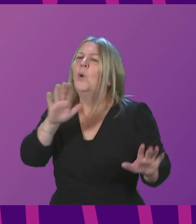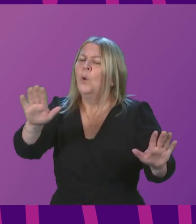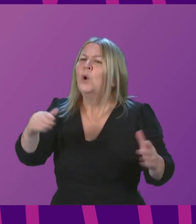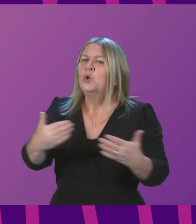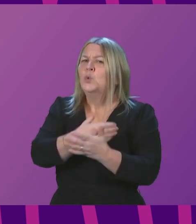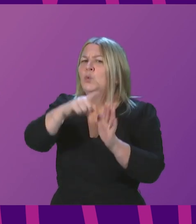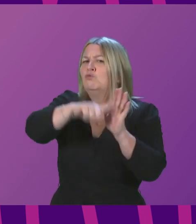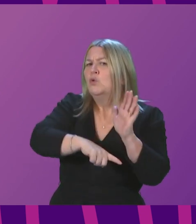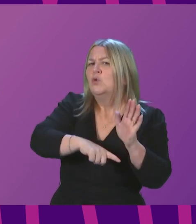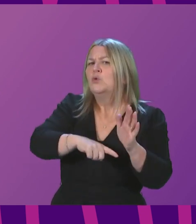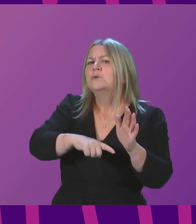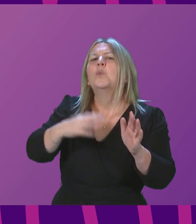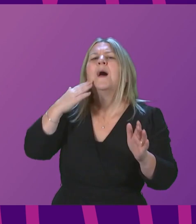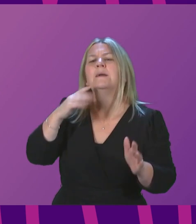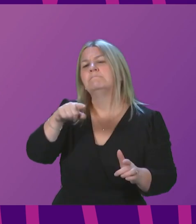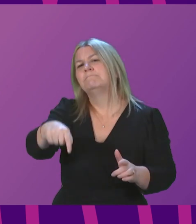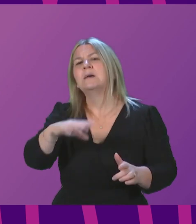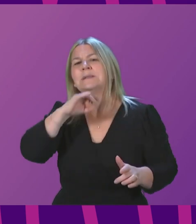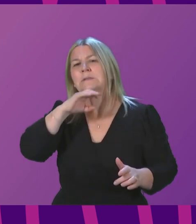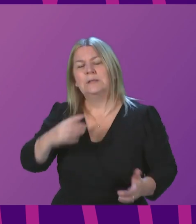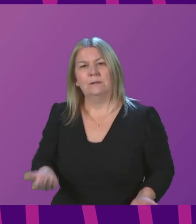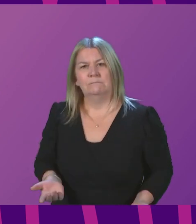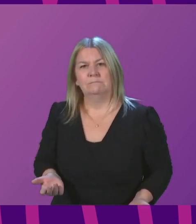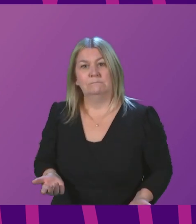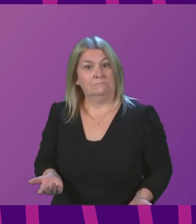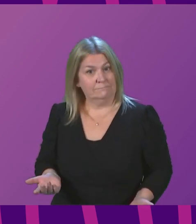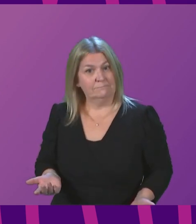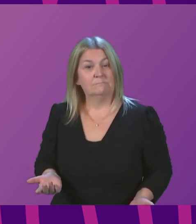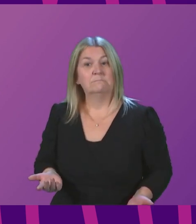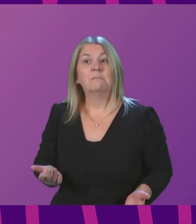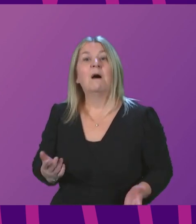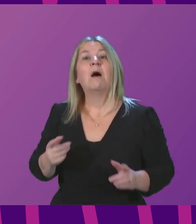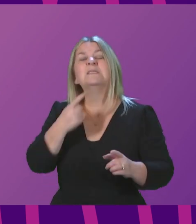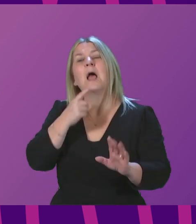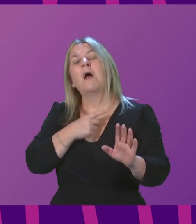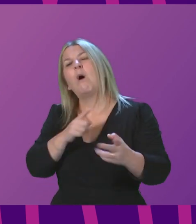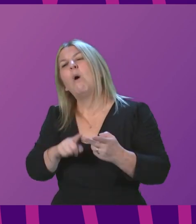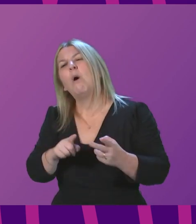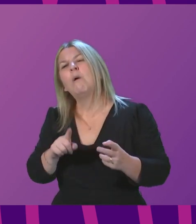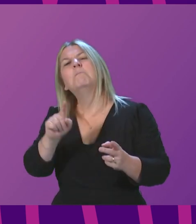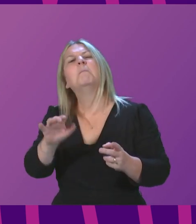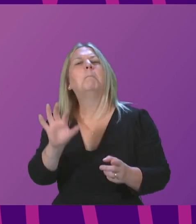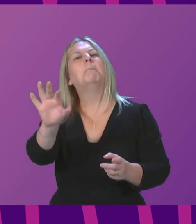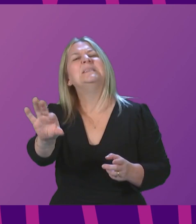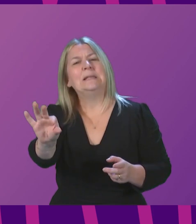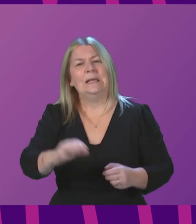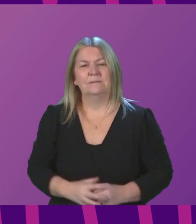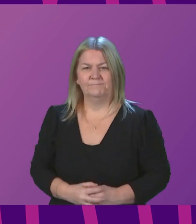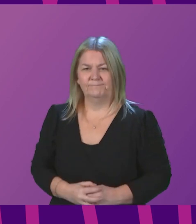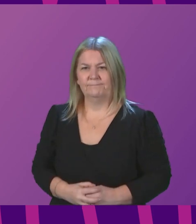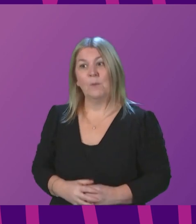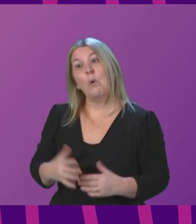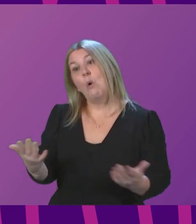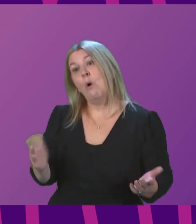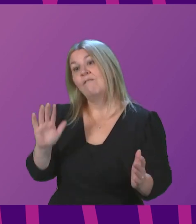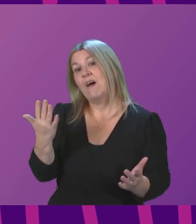into effect on Saturday. They were then told it could be Monday. They were then told to prepare for 5pm on